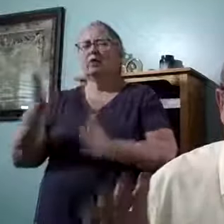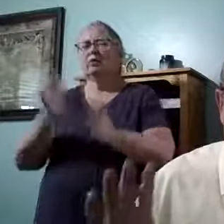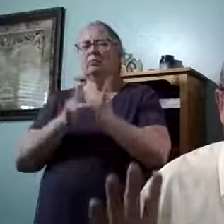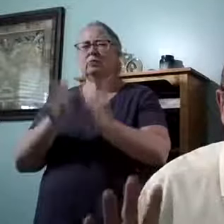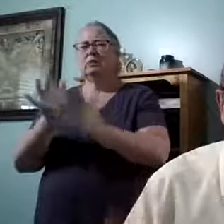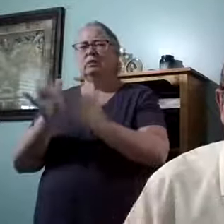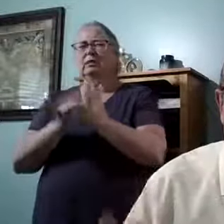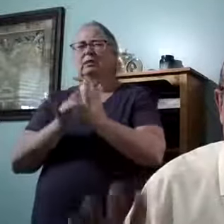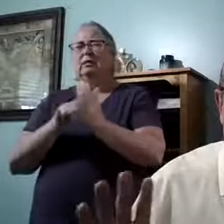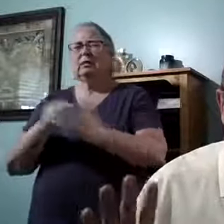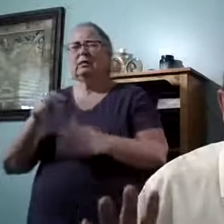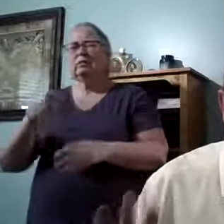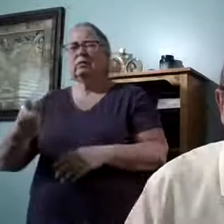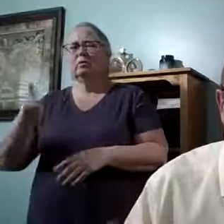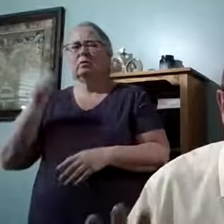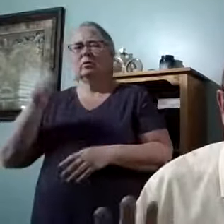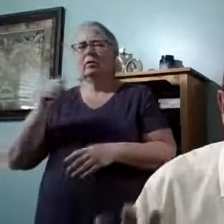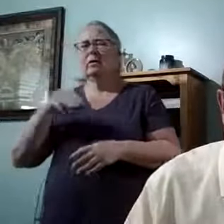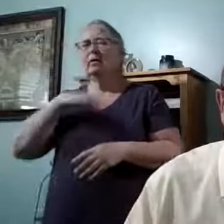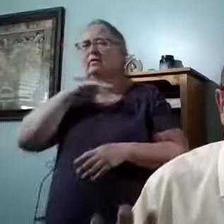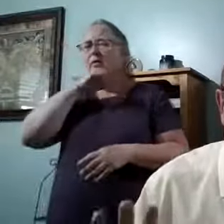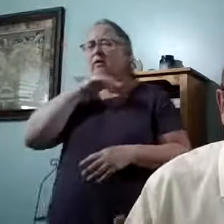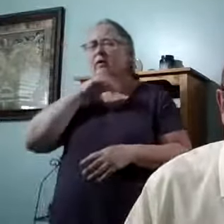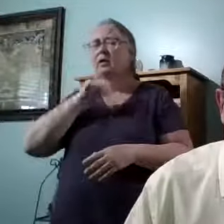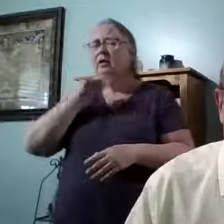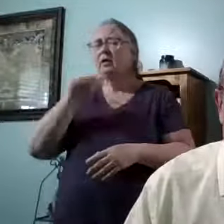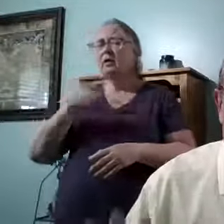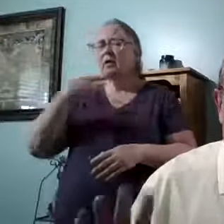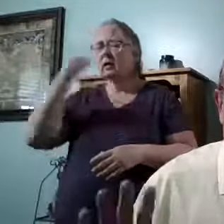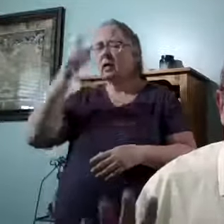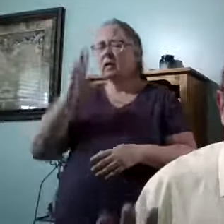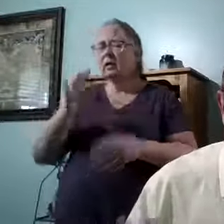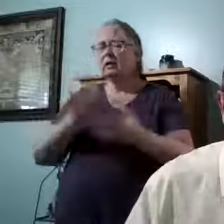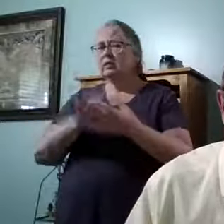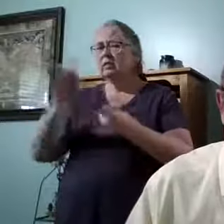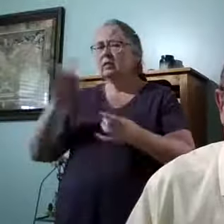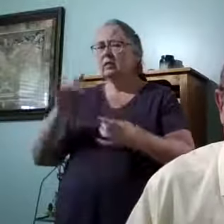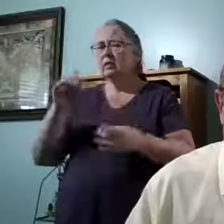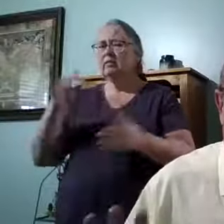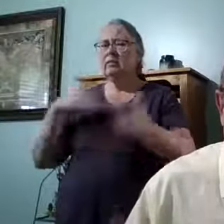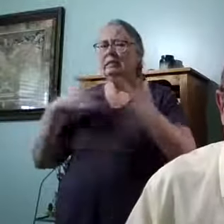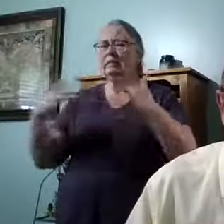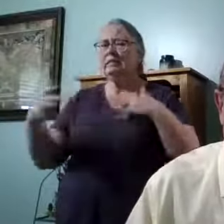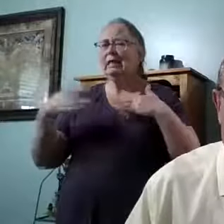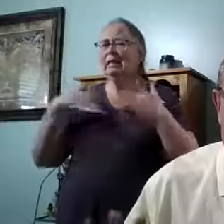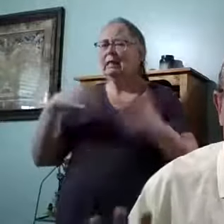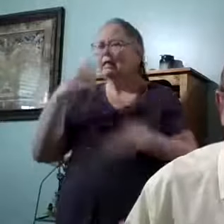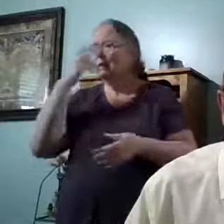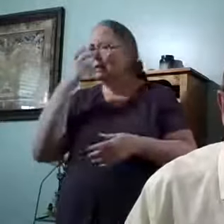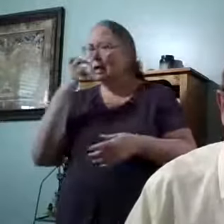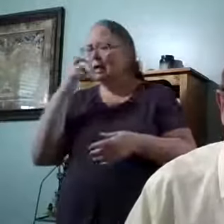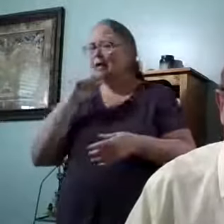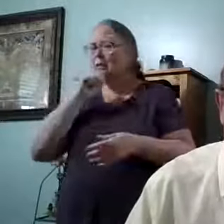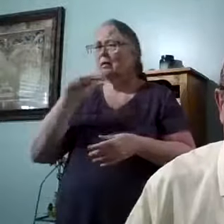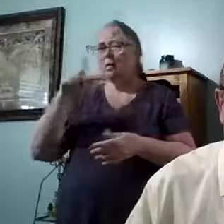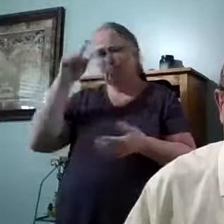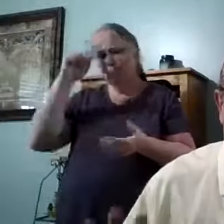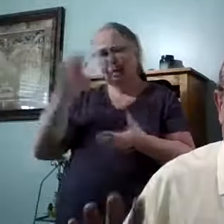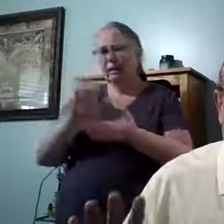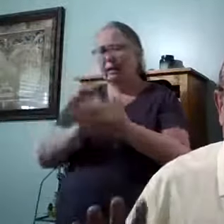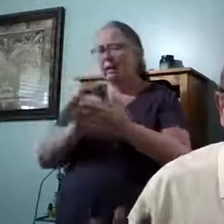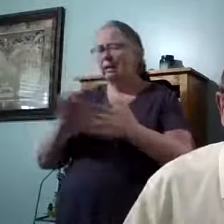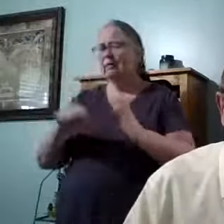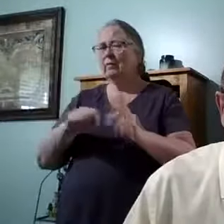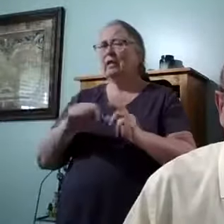Jesus, as we rebuke that filthy, ungodly spirit of anxiety and doubt and unbelief and